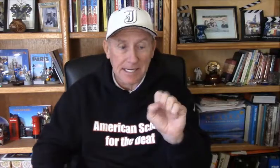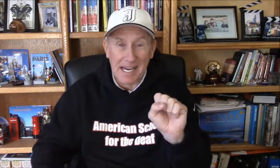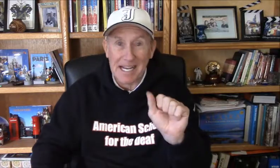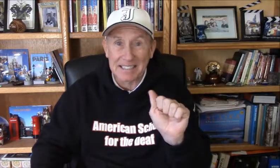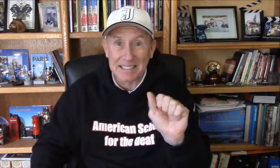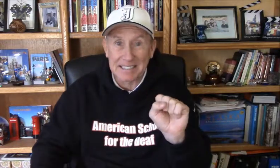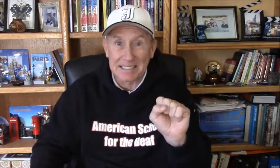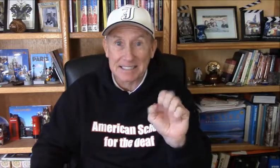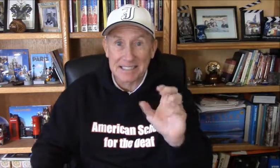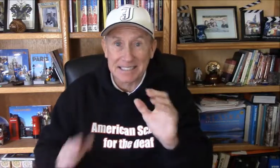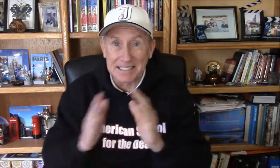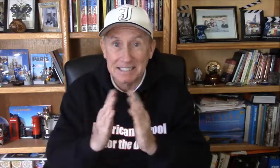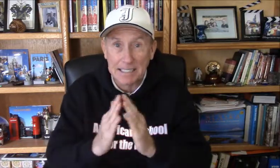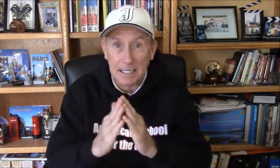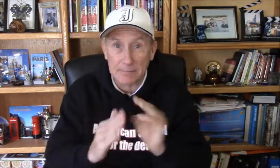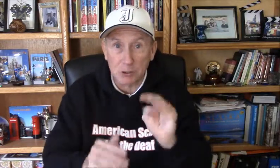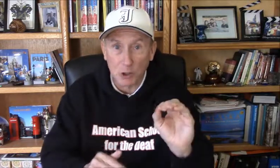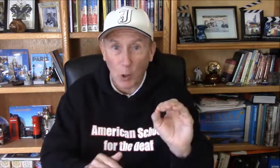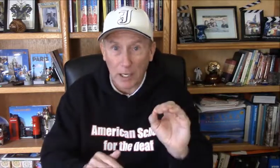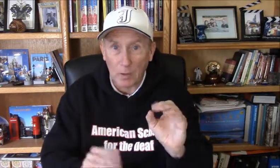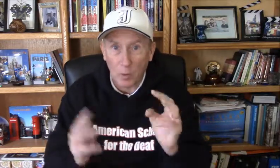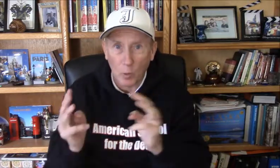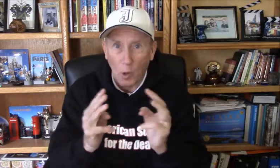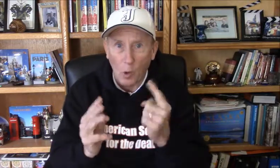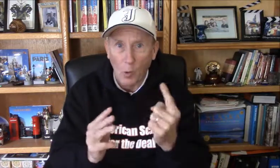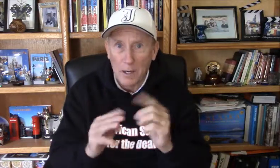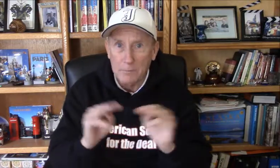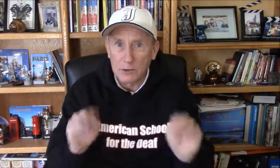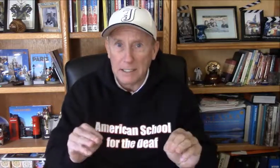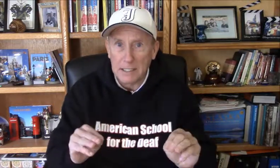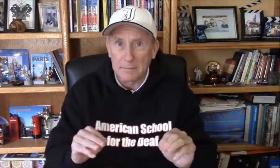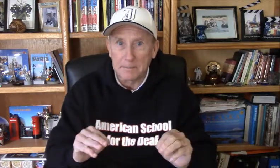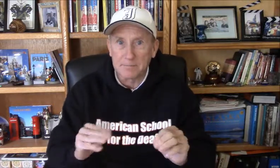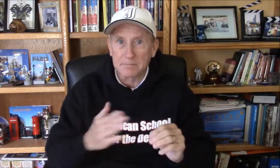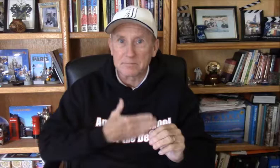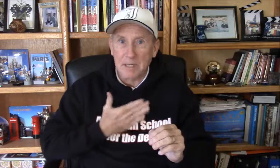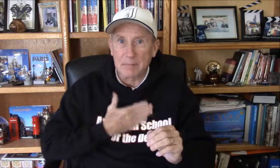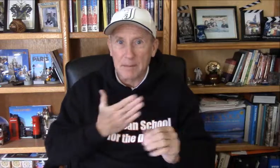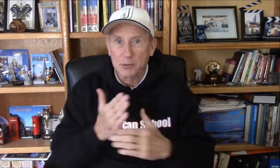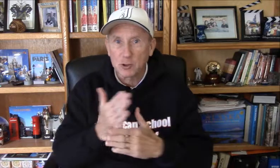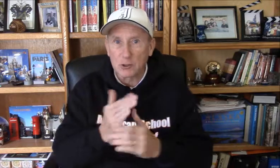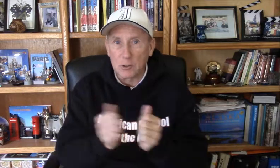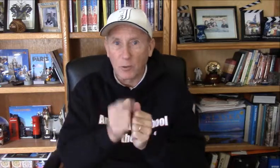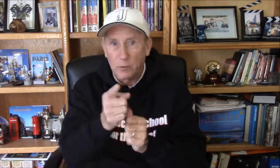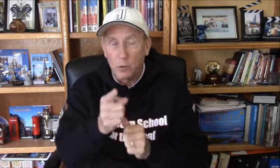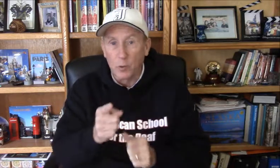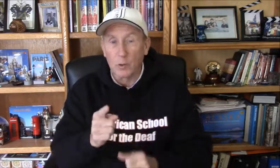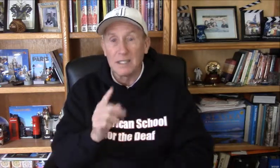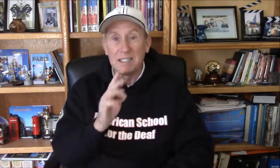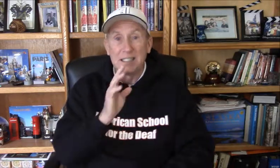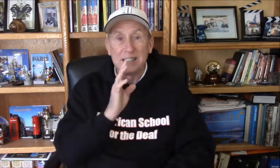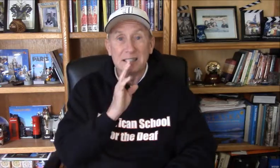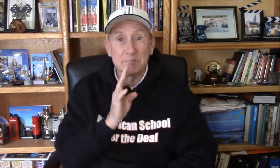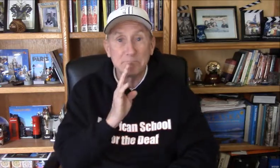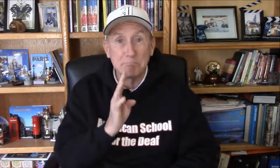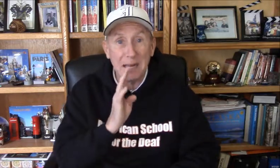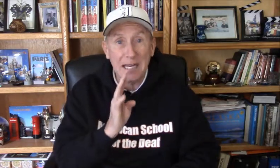Kansas City joint workings, I'm going share with you. Speaking